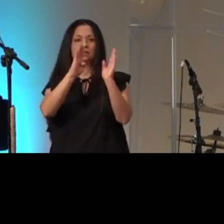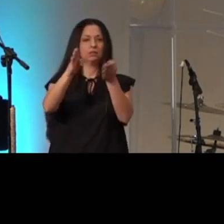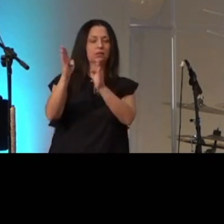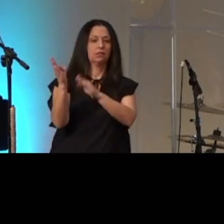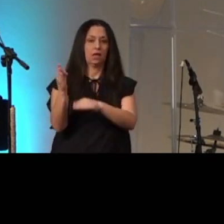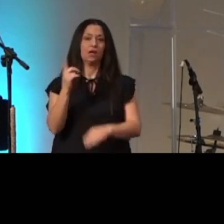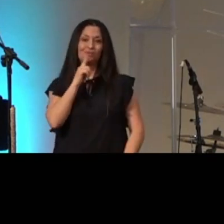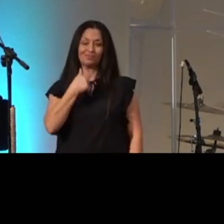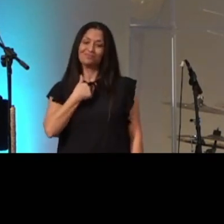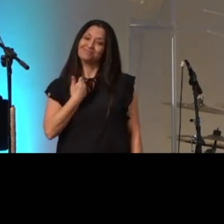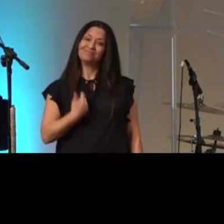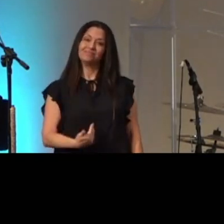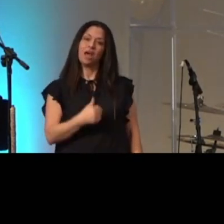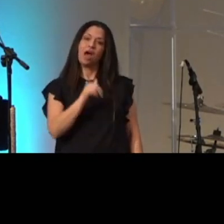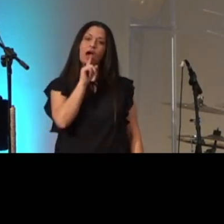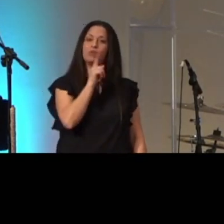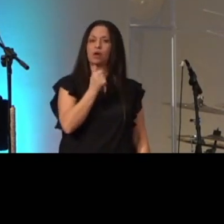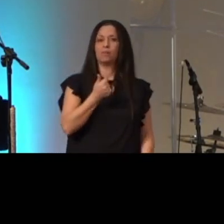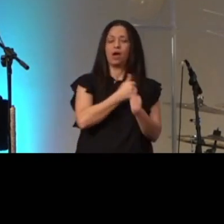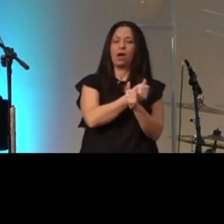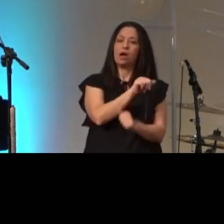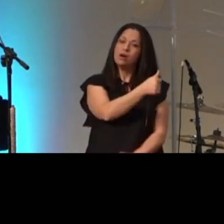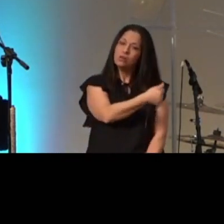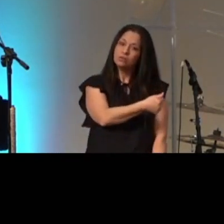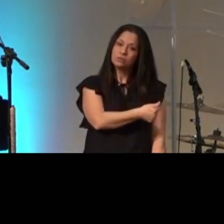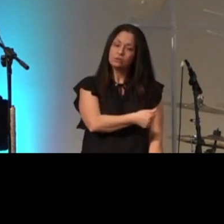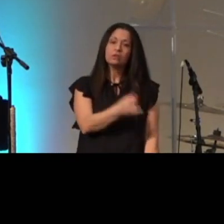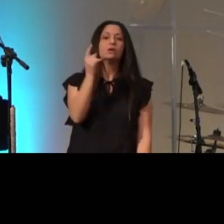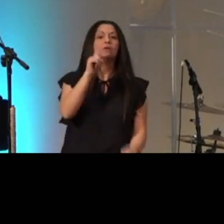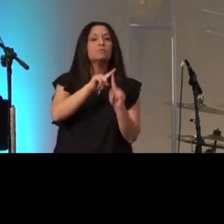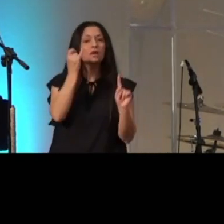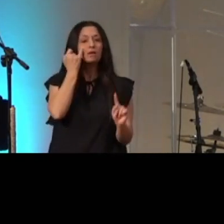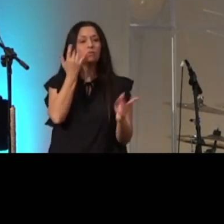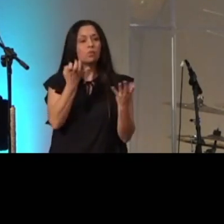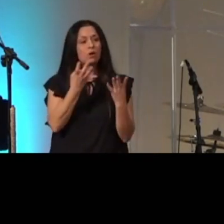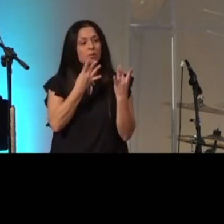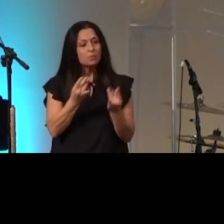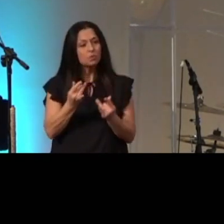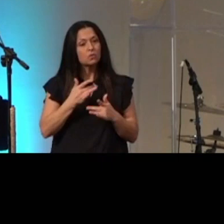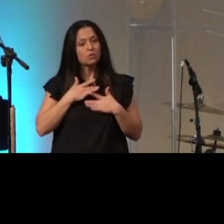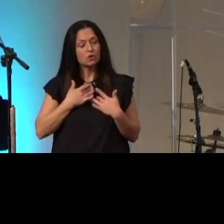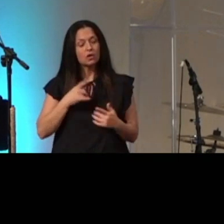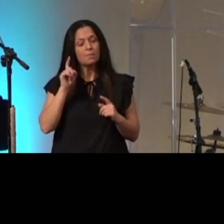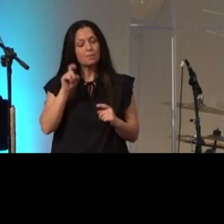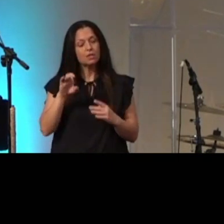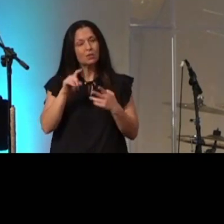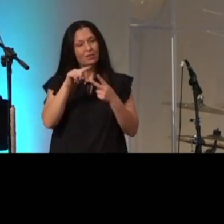as one thing when you're actually another but if you want to be pure in heart do those things